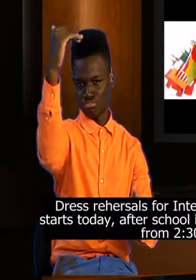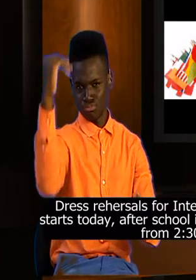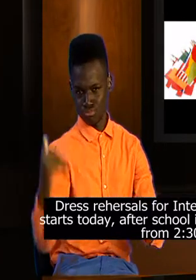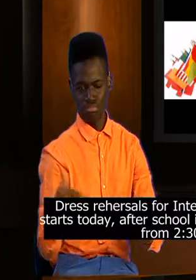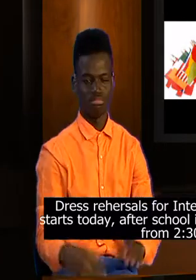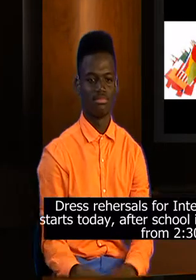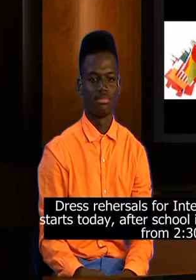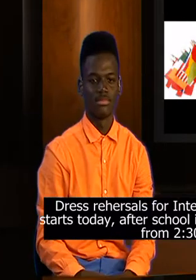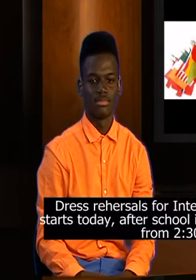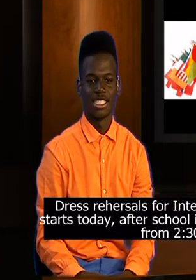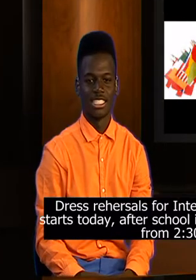1025.